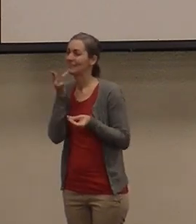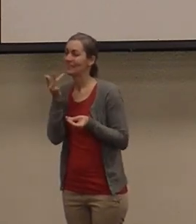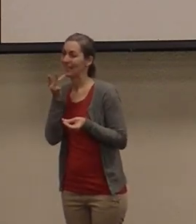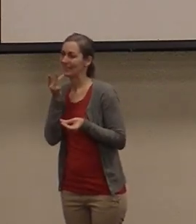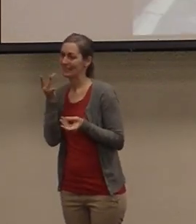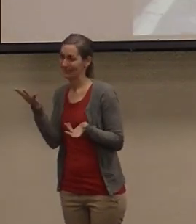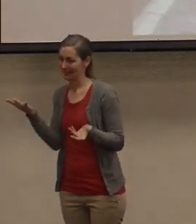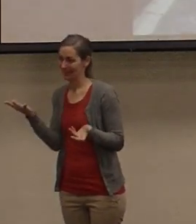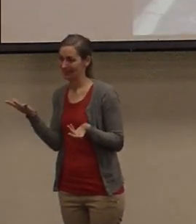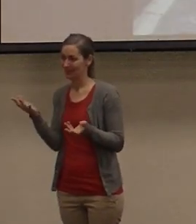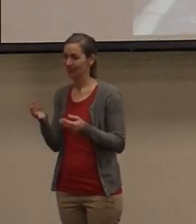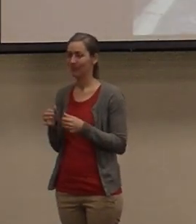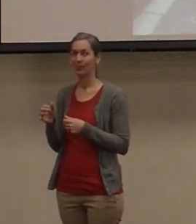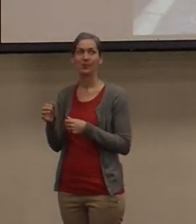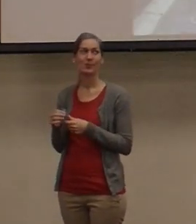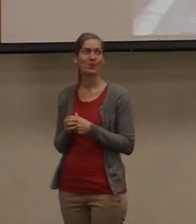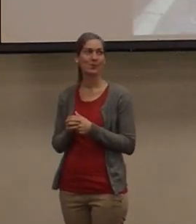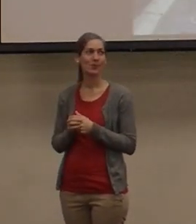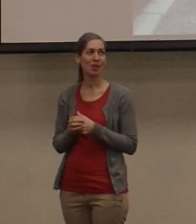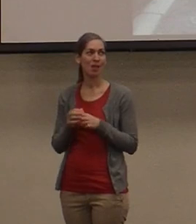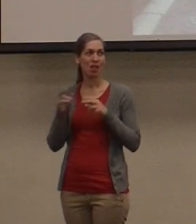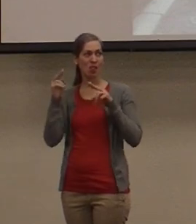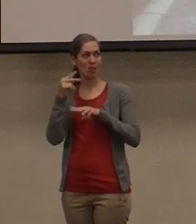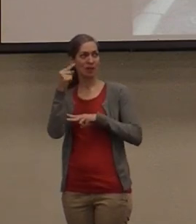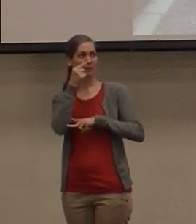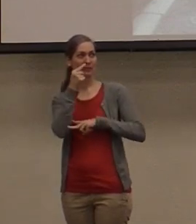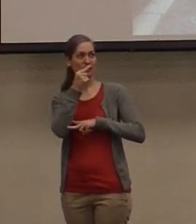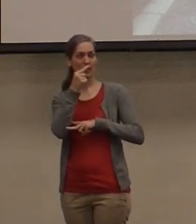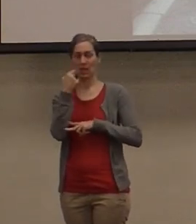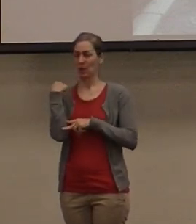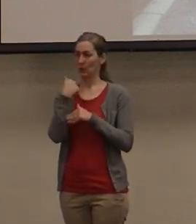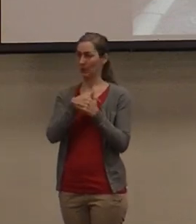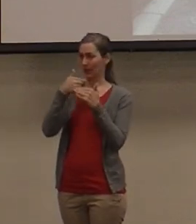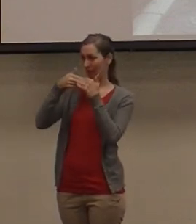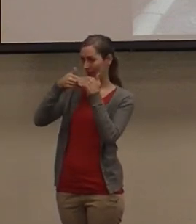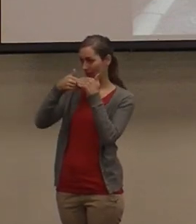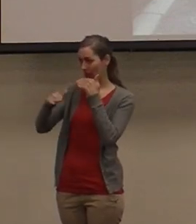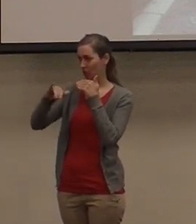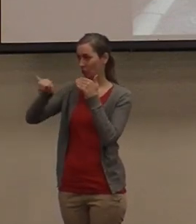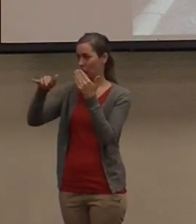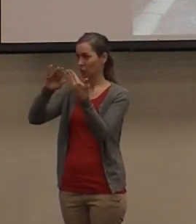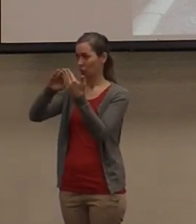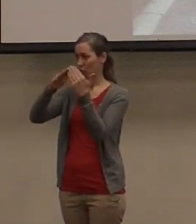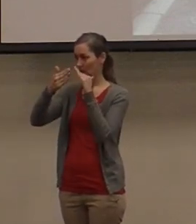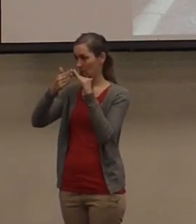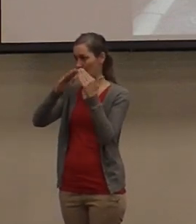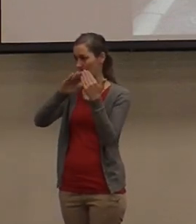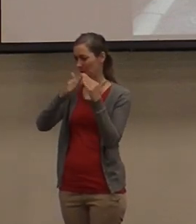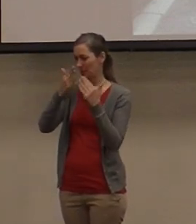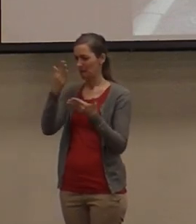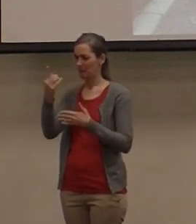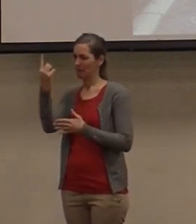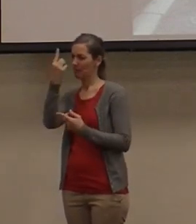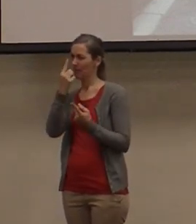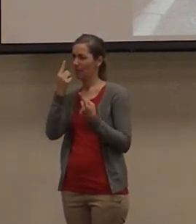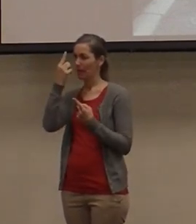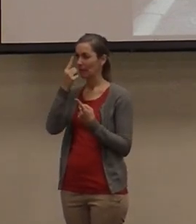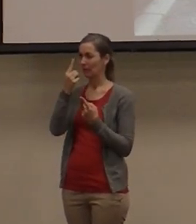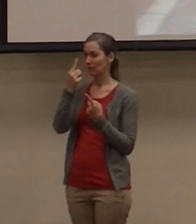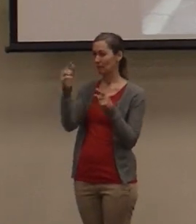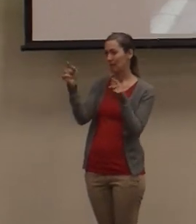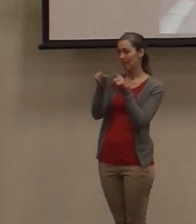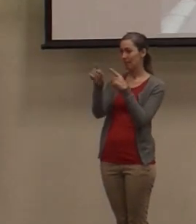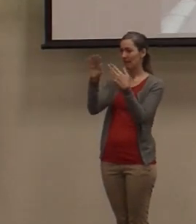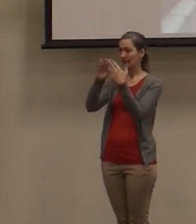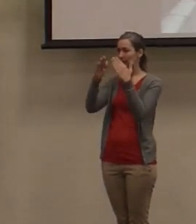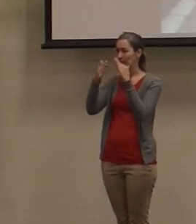bit. As we go in here, if you look at this, as we went into Jerusalem, you might think, oh, it's just like a